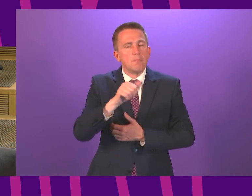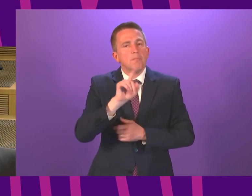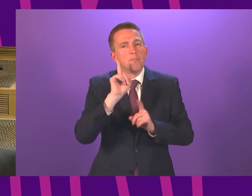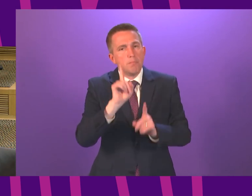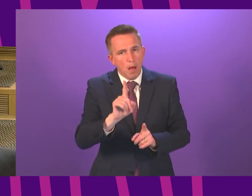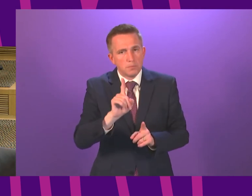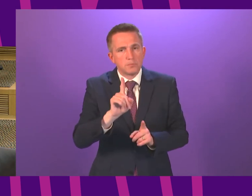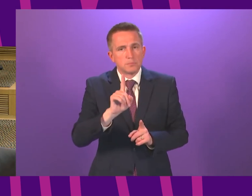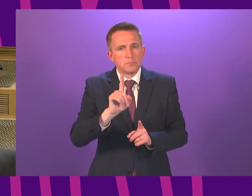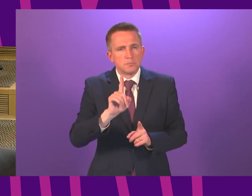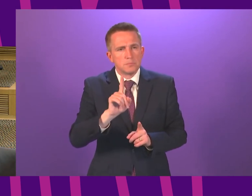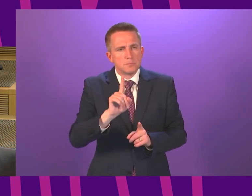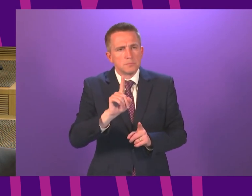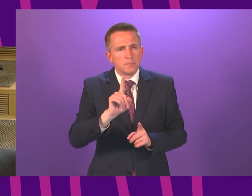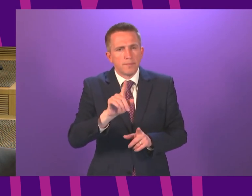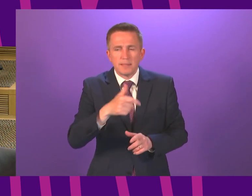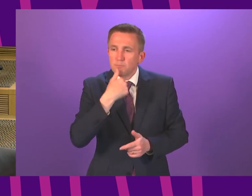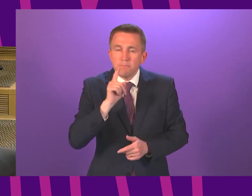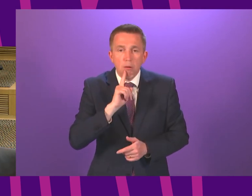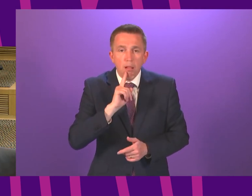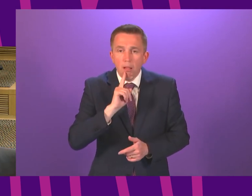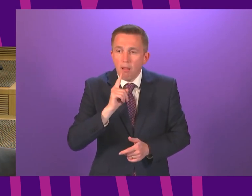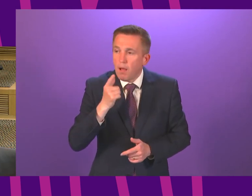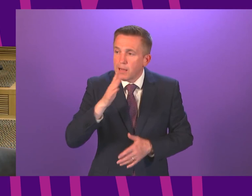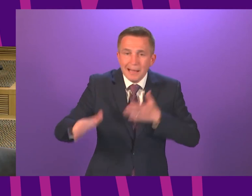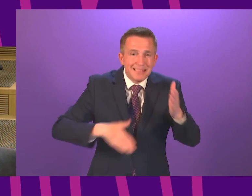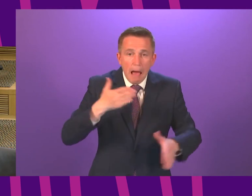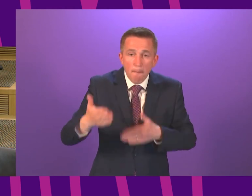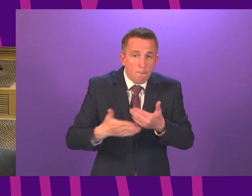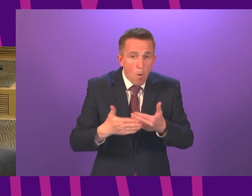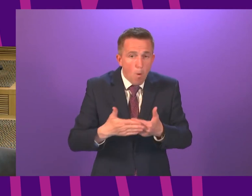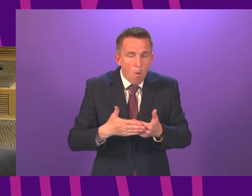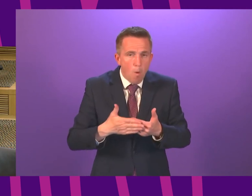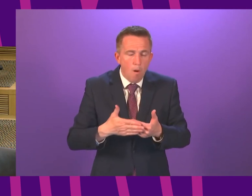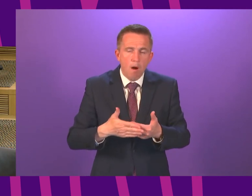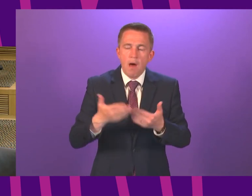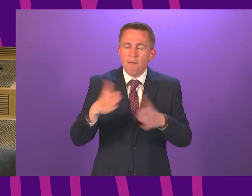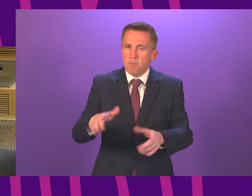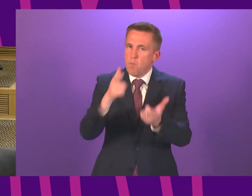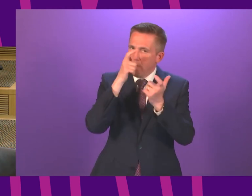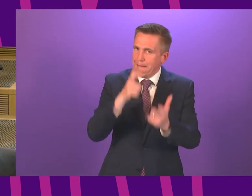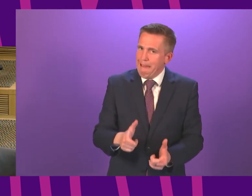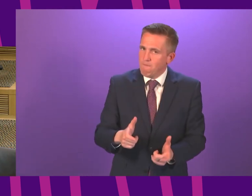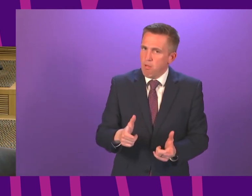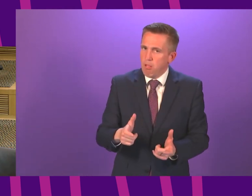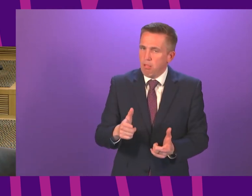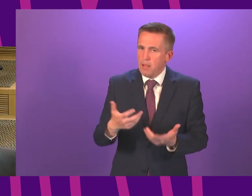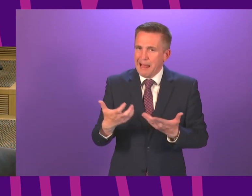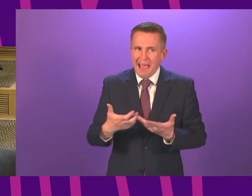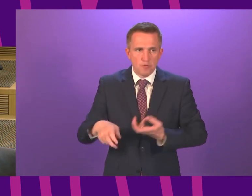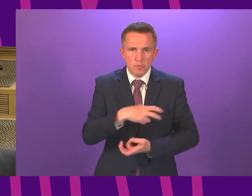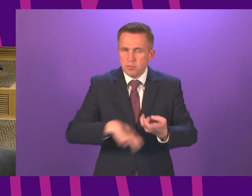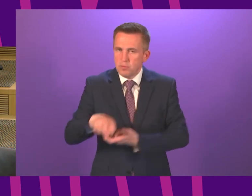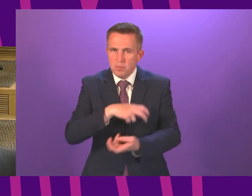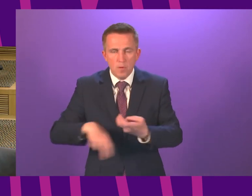rightly the ability to do more we all have to exercise more responsibility and take care this is not